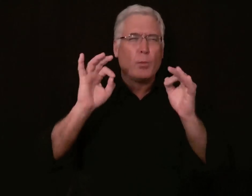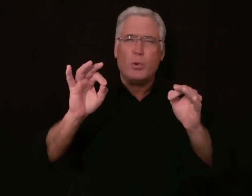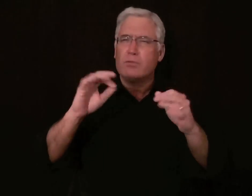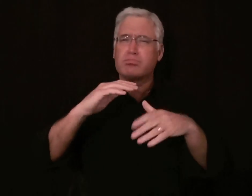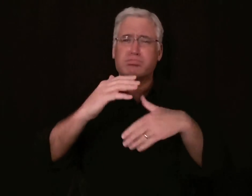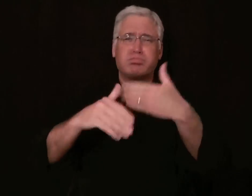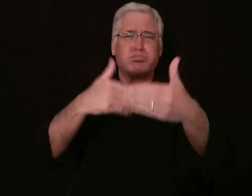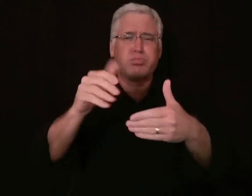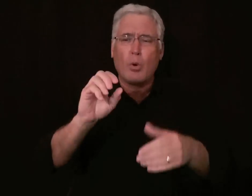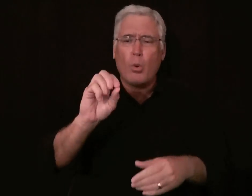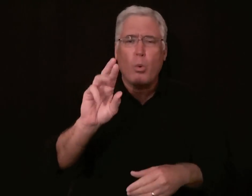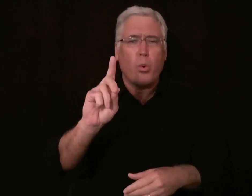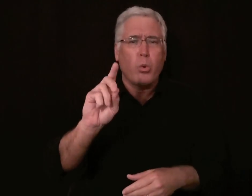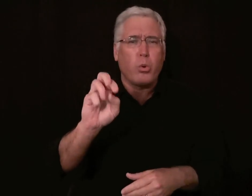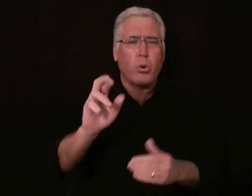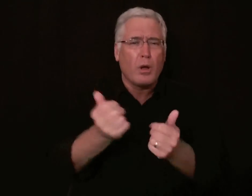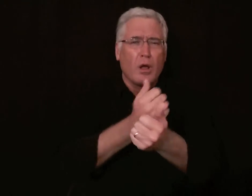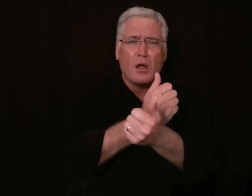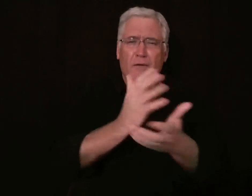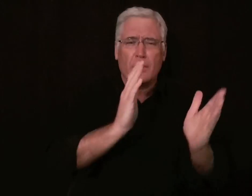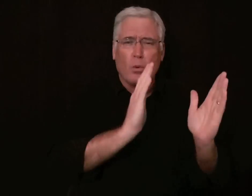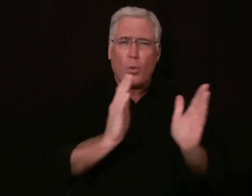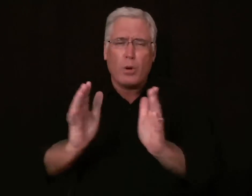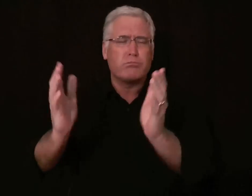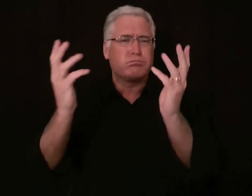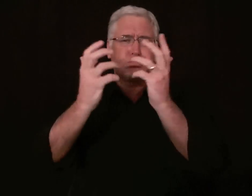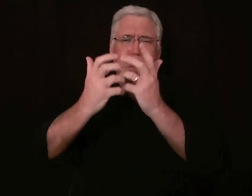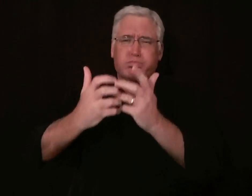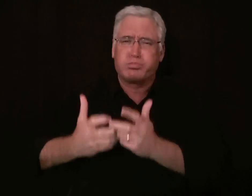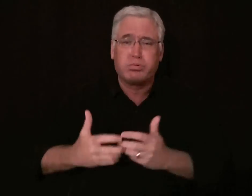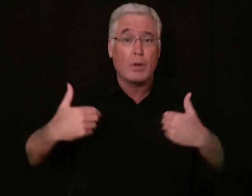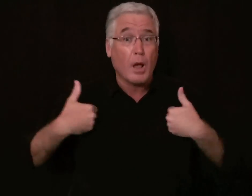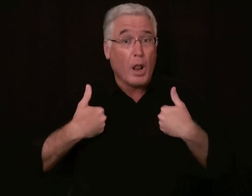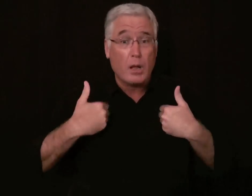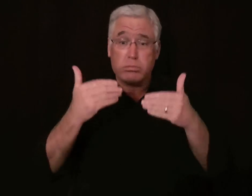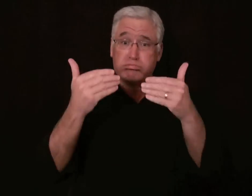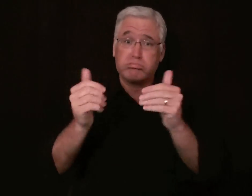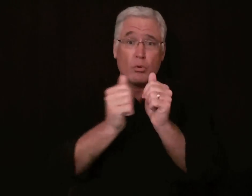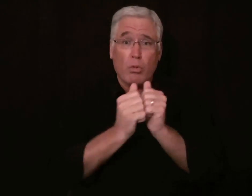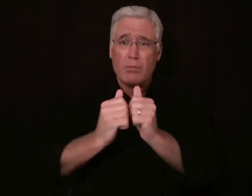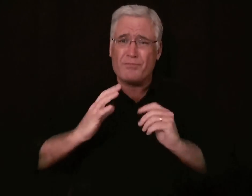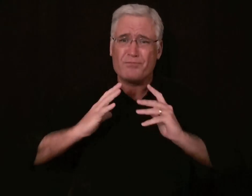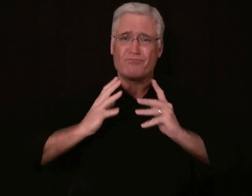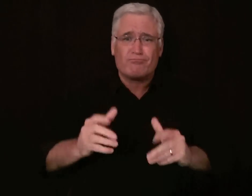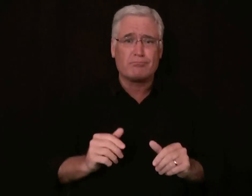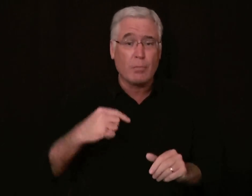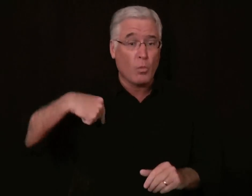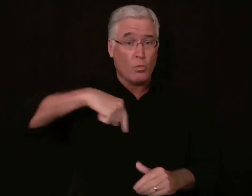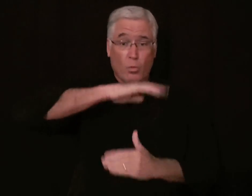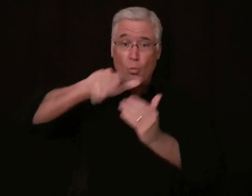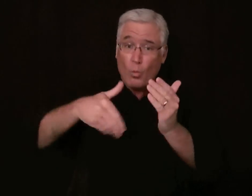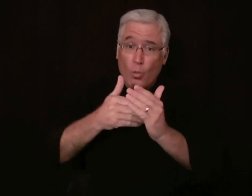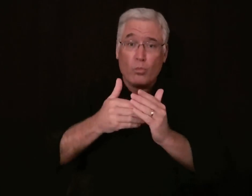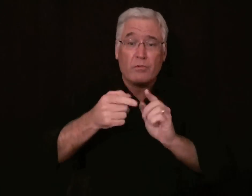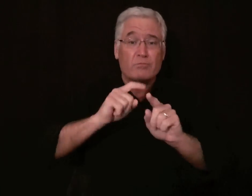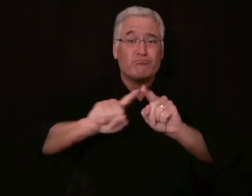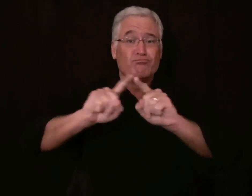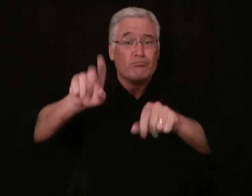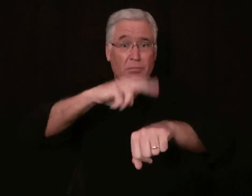We're fully at peace. Everything will be renewed. All of God's plans come together. Even the animals will be at peace.